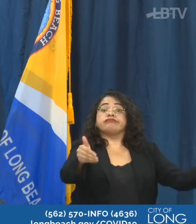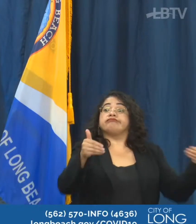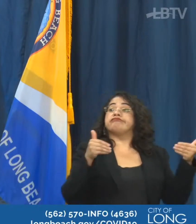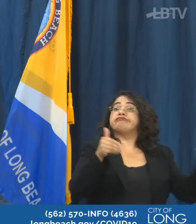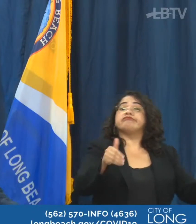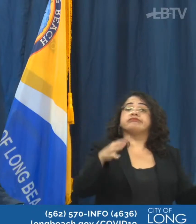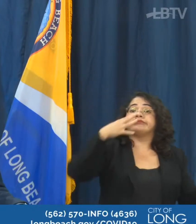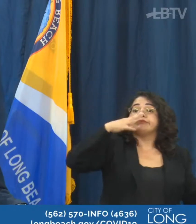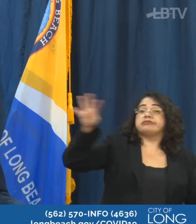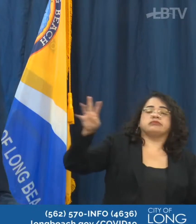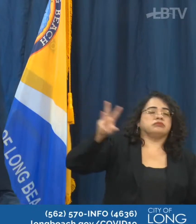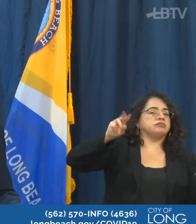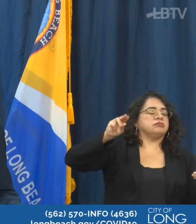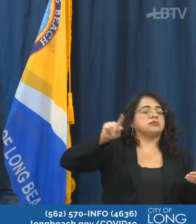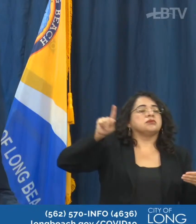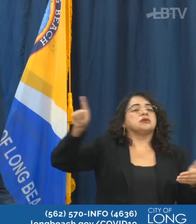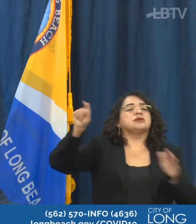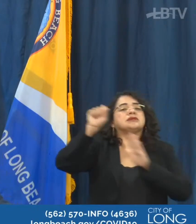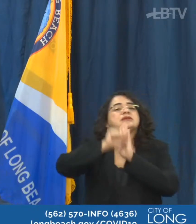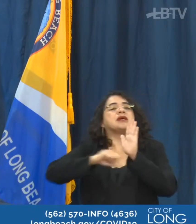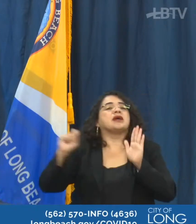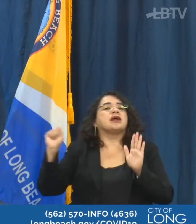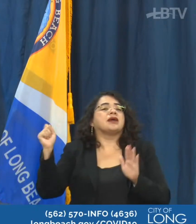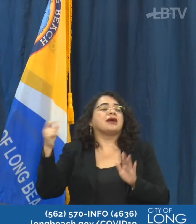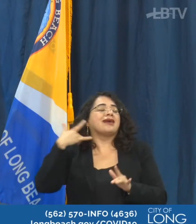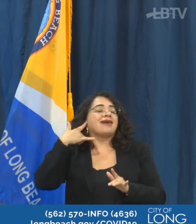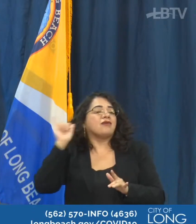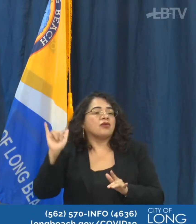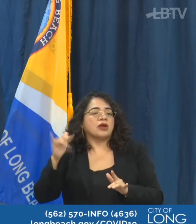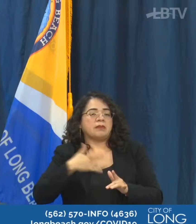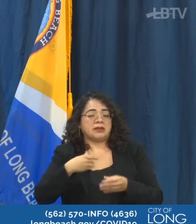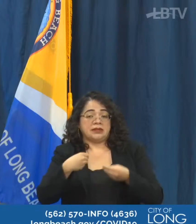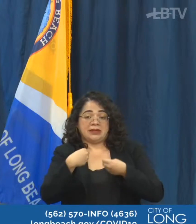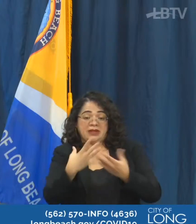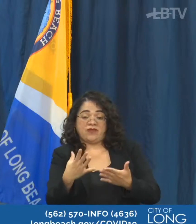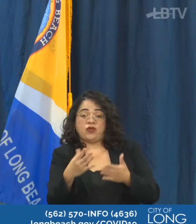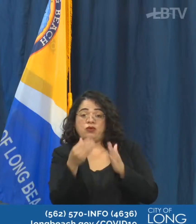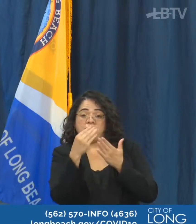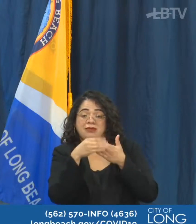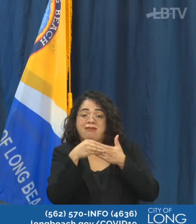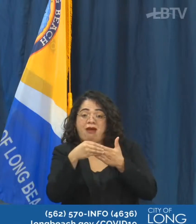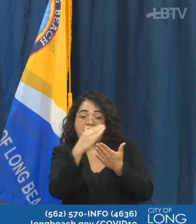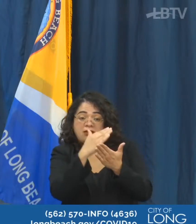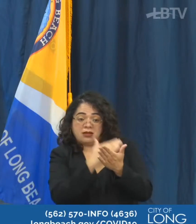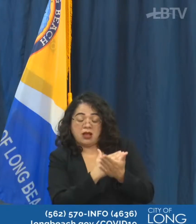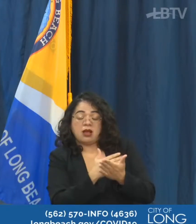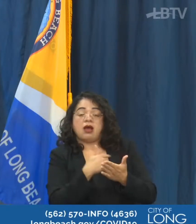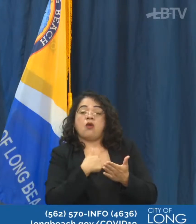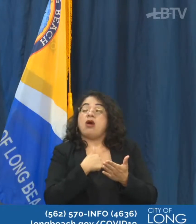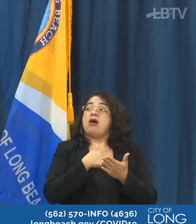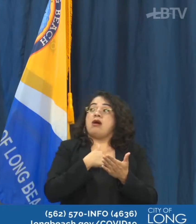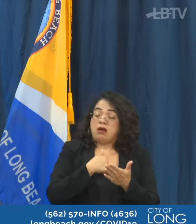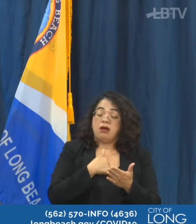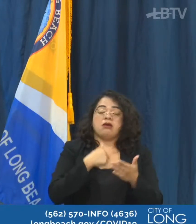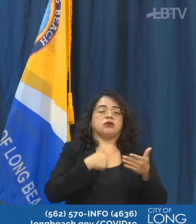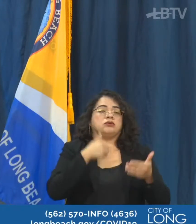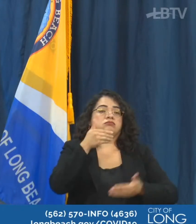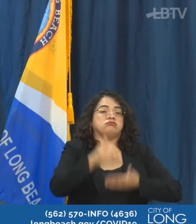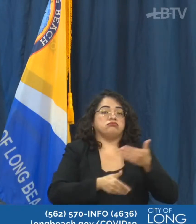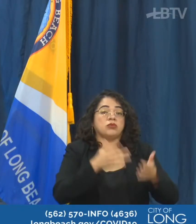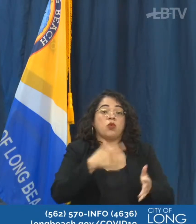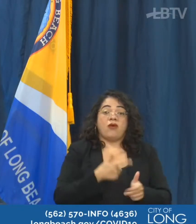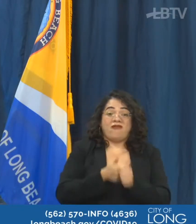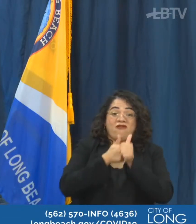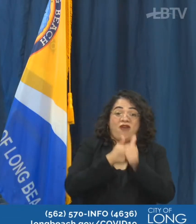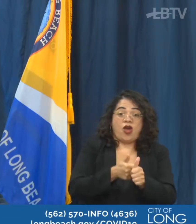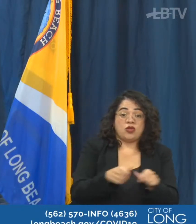slower and actually are encouraged to do so if our numbers are falling behind the state average or if we're not doing as well as